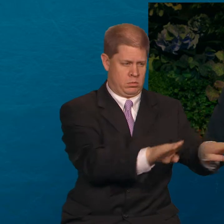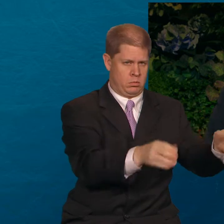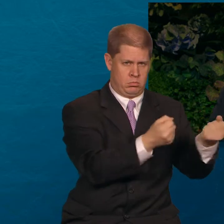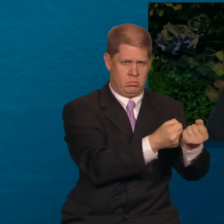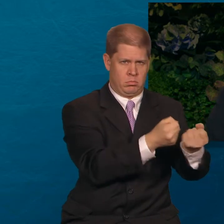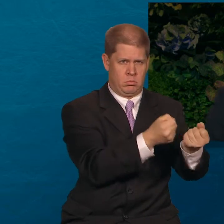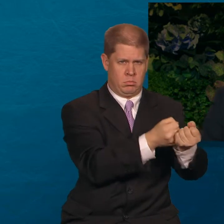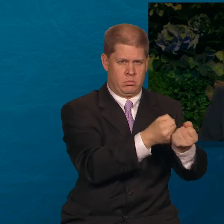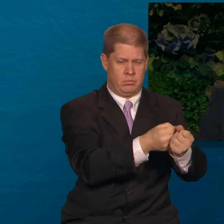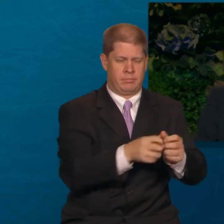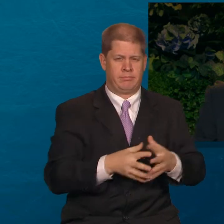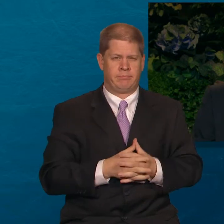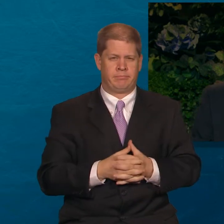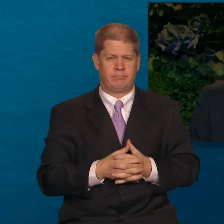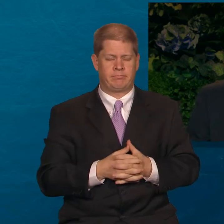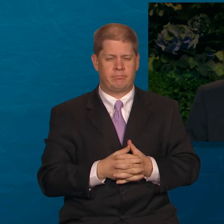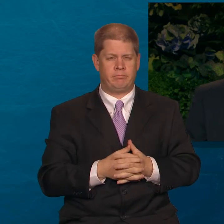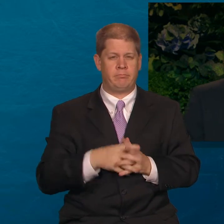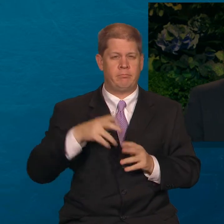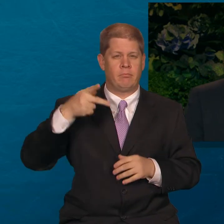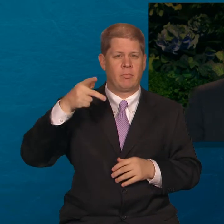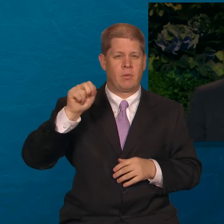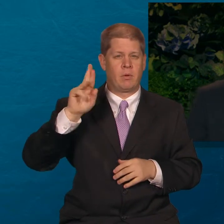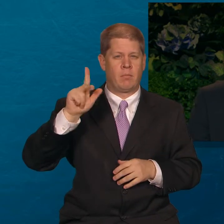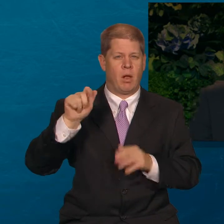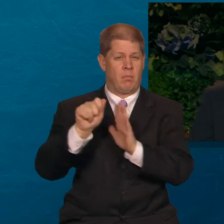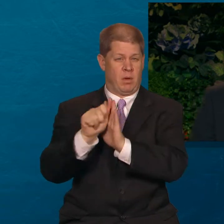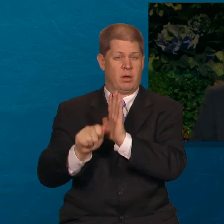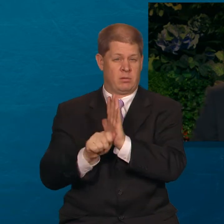own. The Apostle Paul stated,